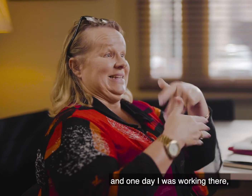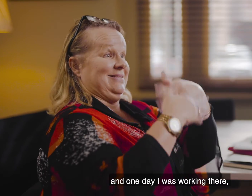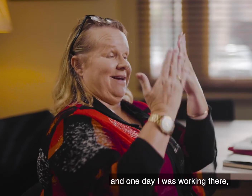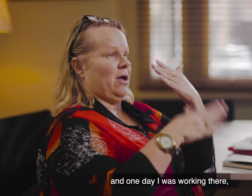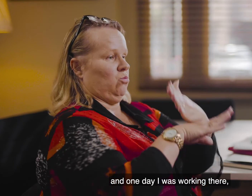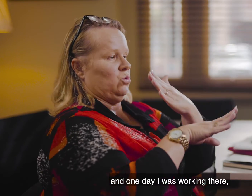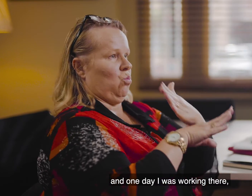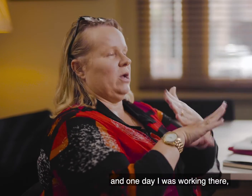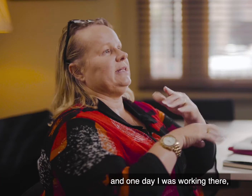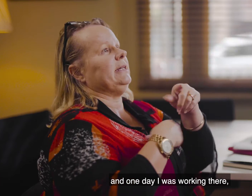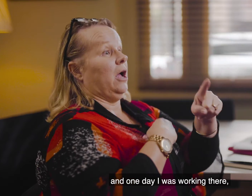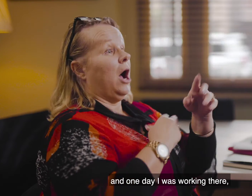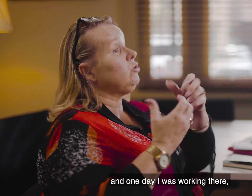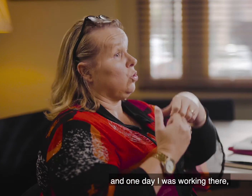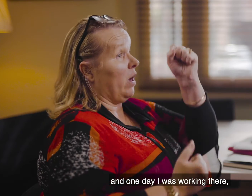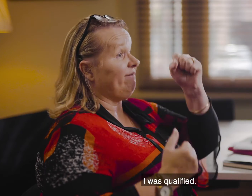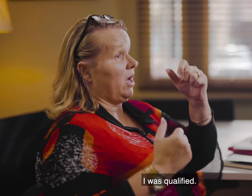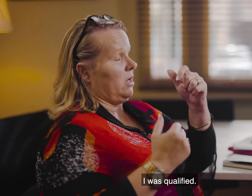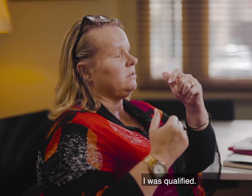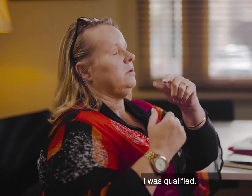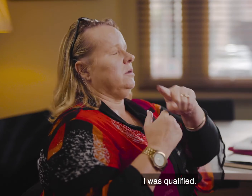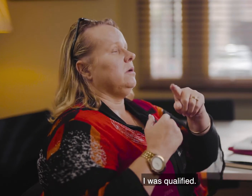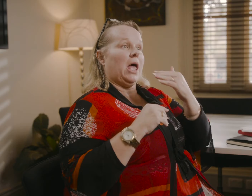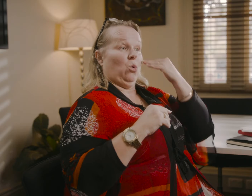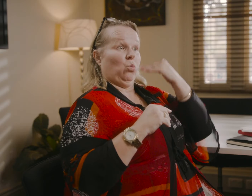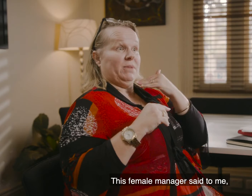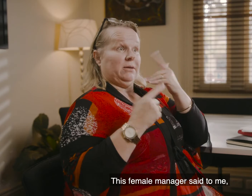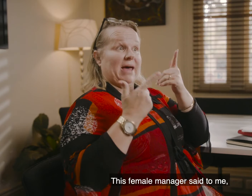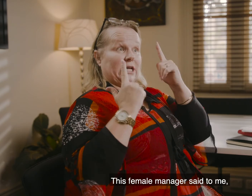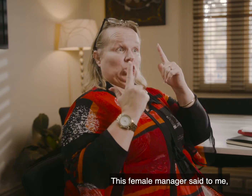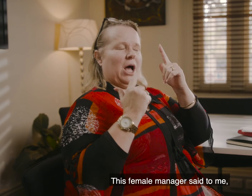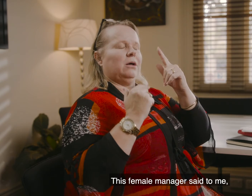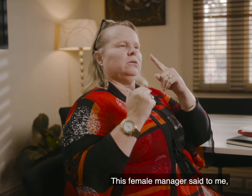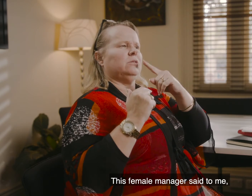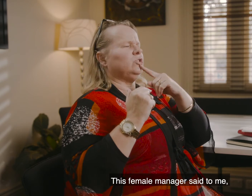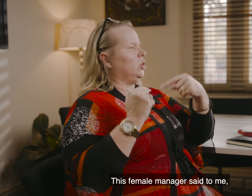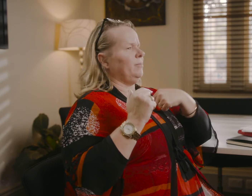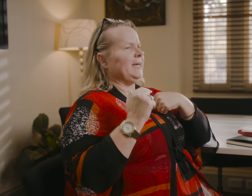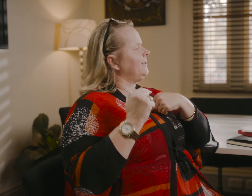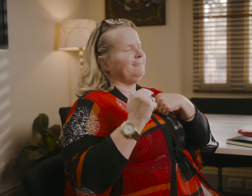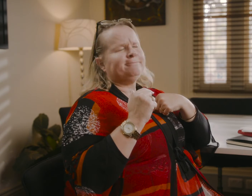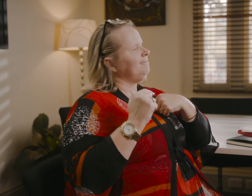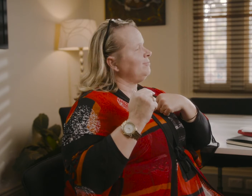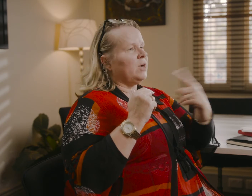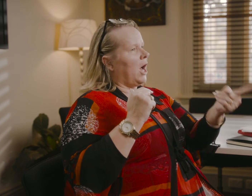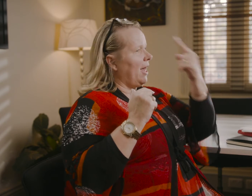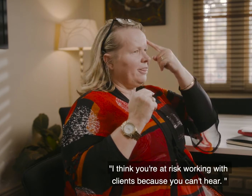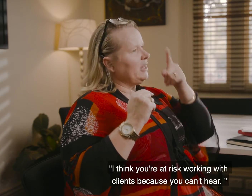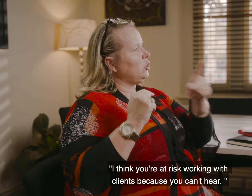And one day I was working there. I was qualified. This female manager said to me, I